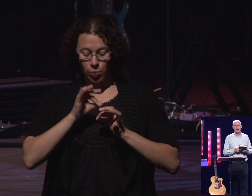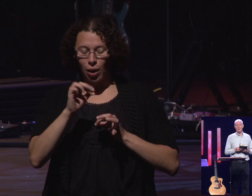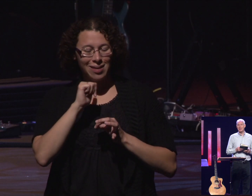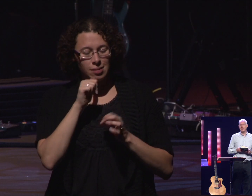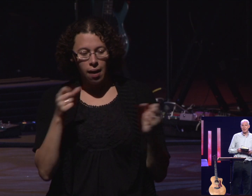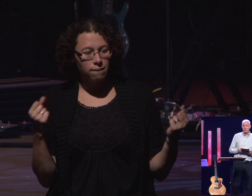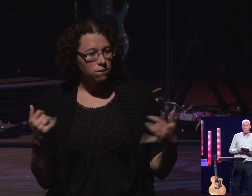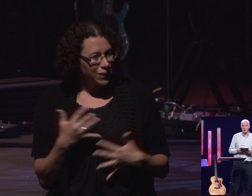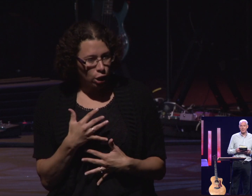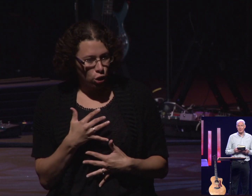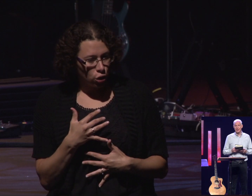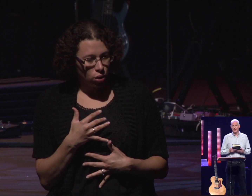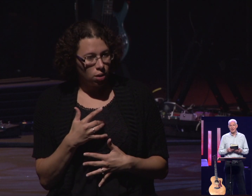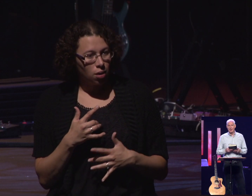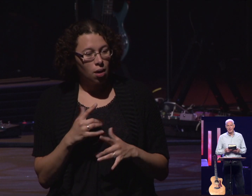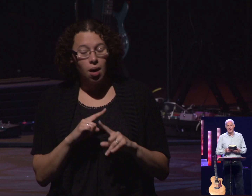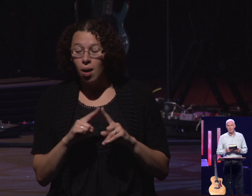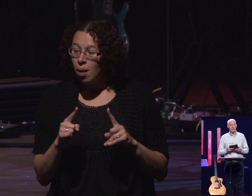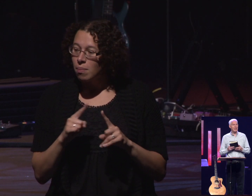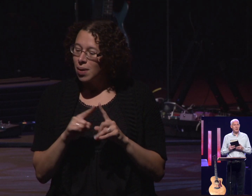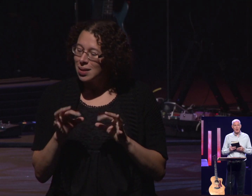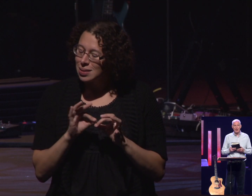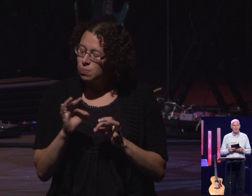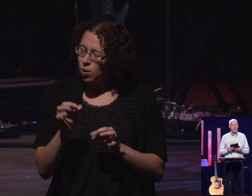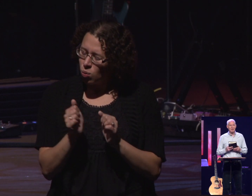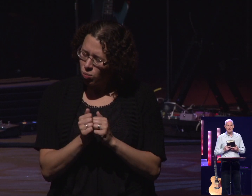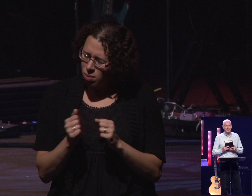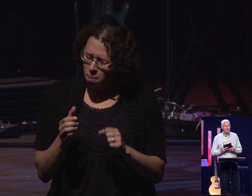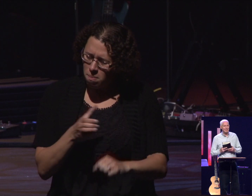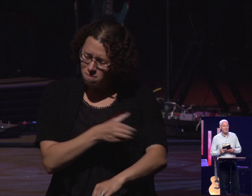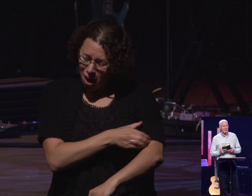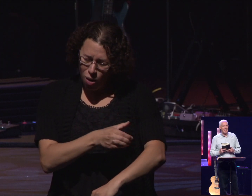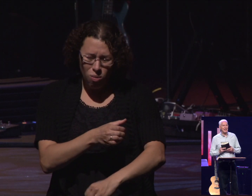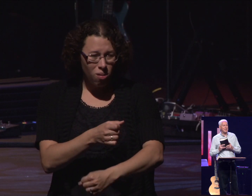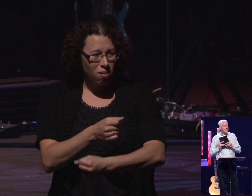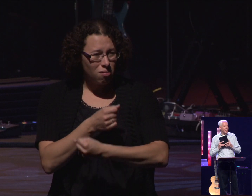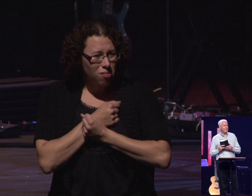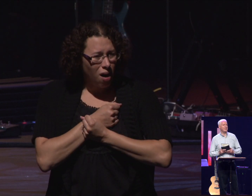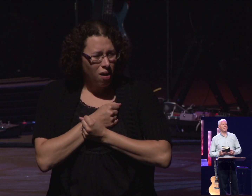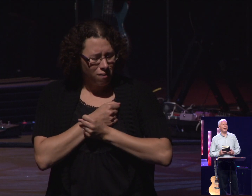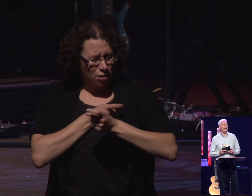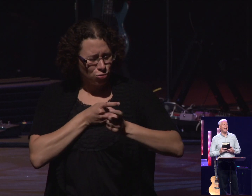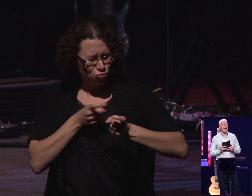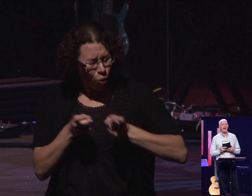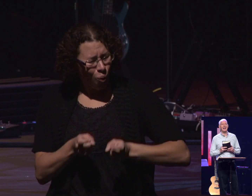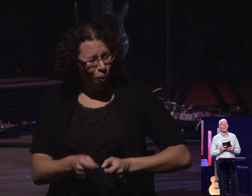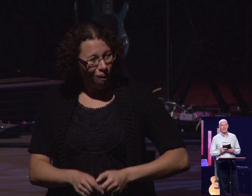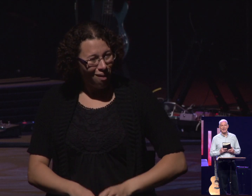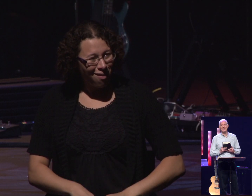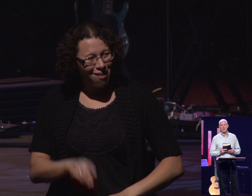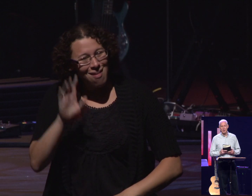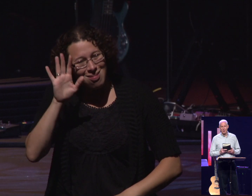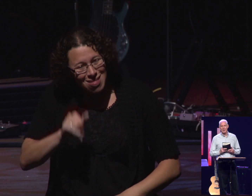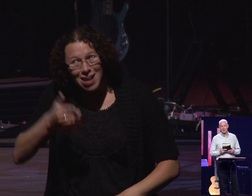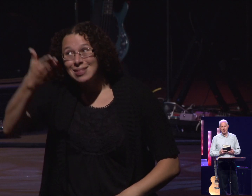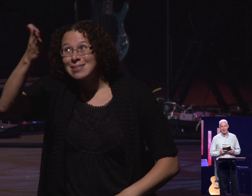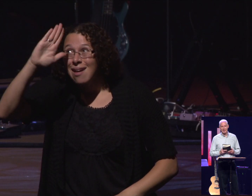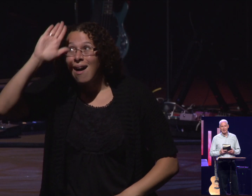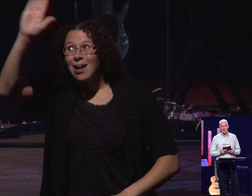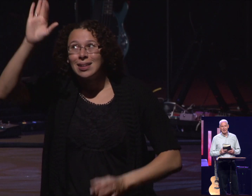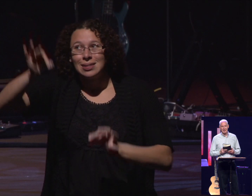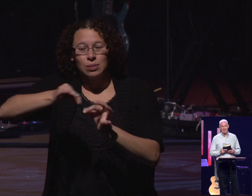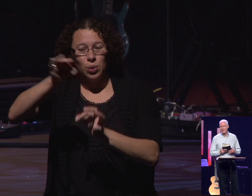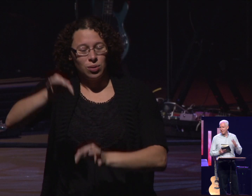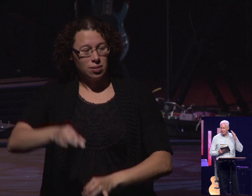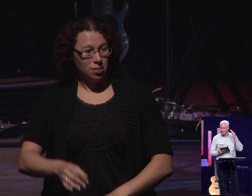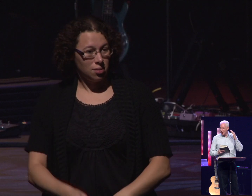and self-control. If you've been trying to do it all on your own, today you just need to come and say, God, I need your strength.